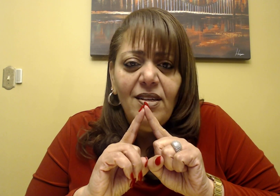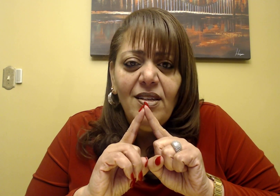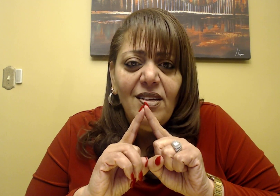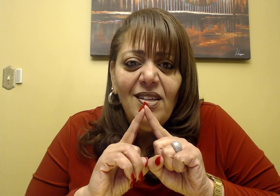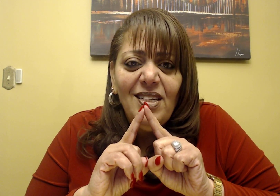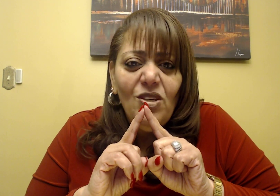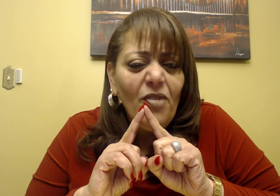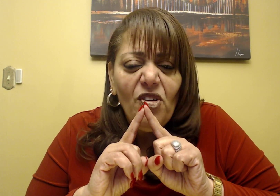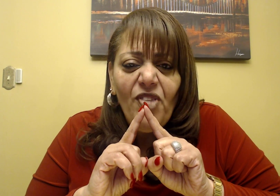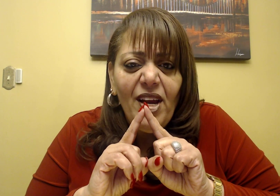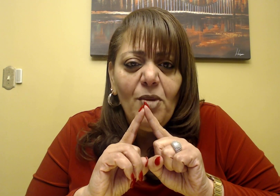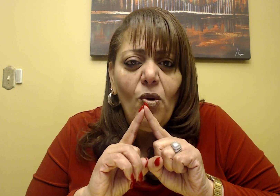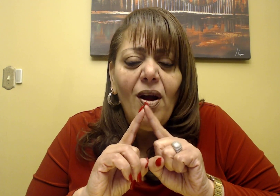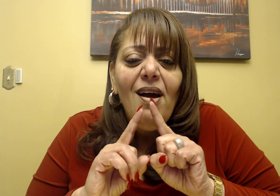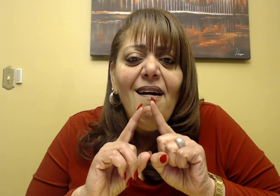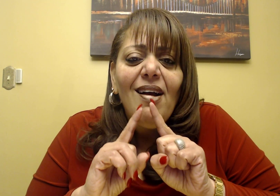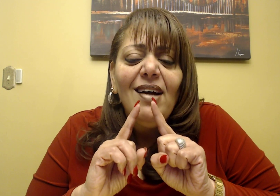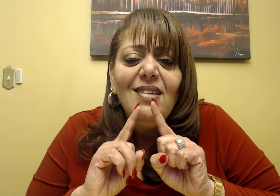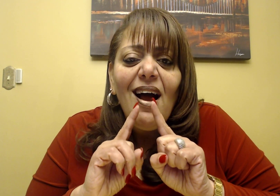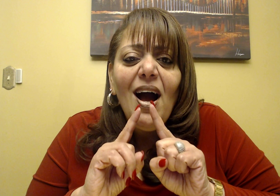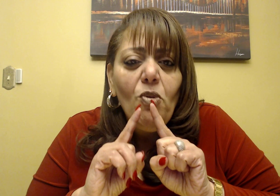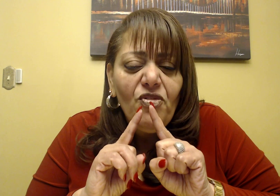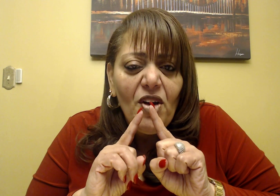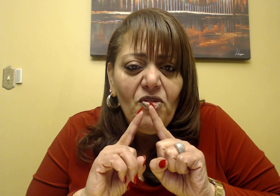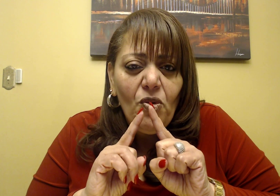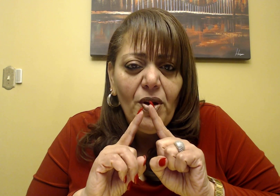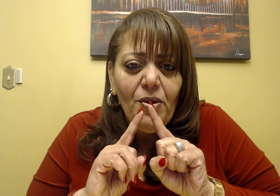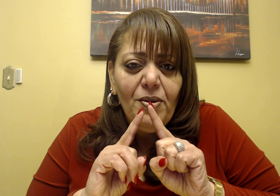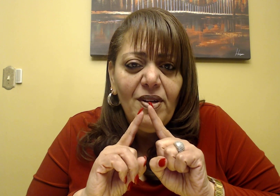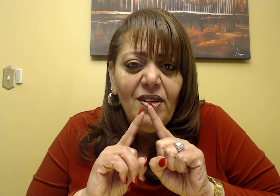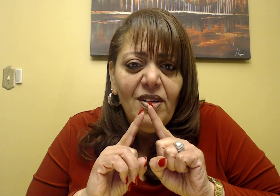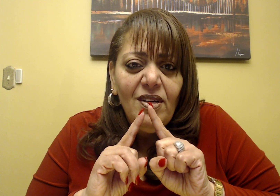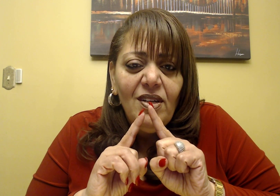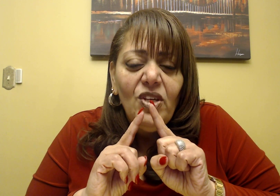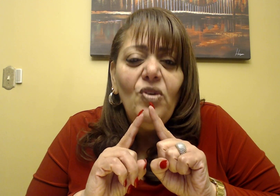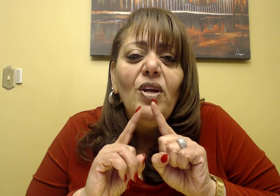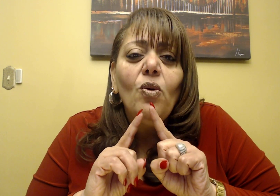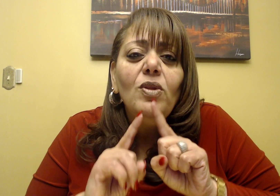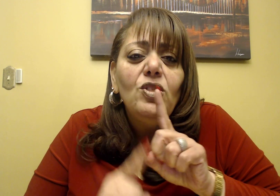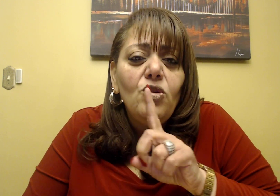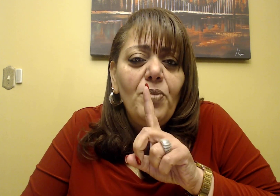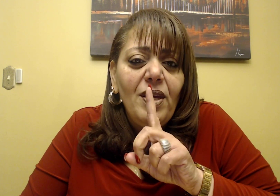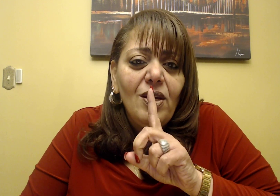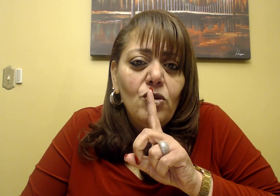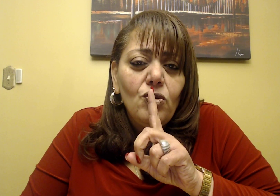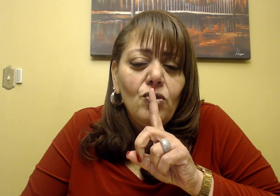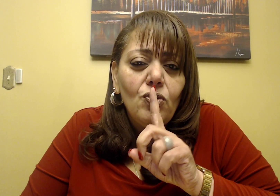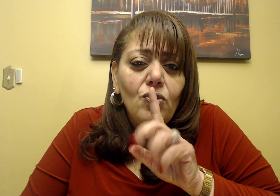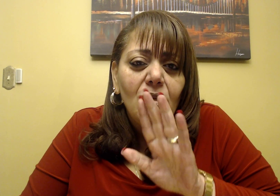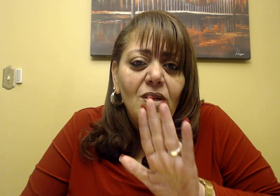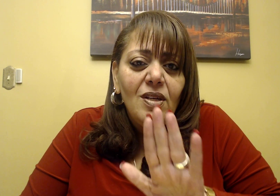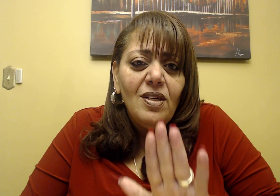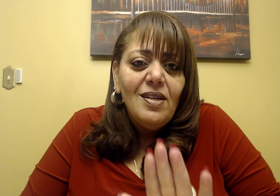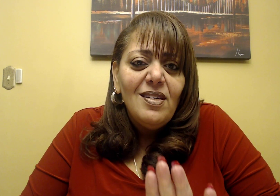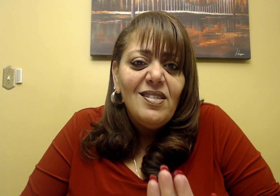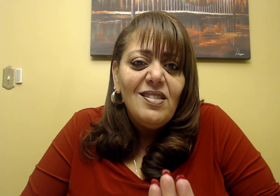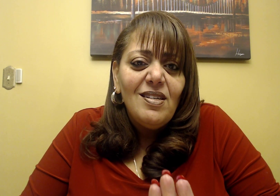You don't have to fight anymore. God said, I will fight for you. You need only to be still.